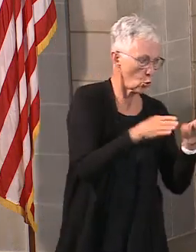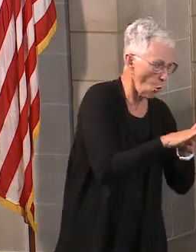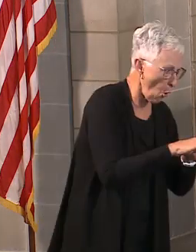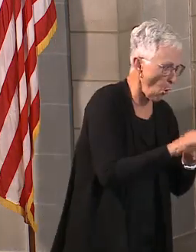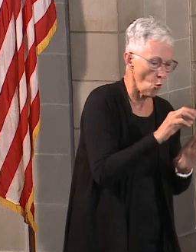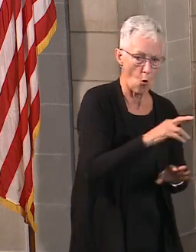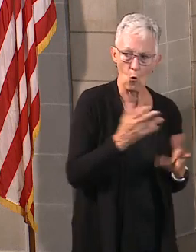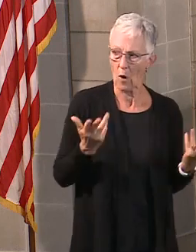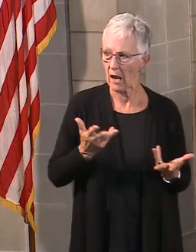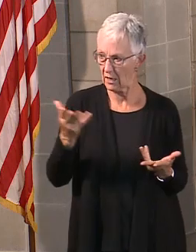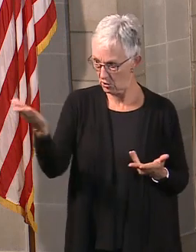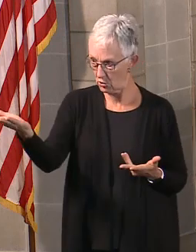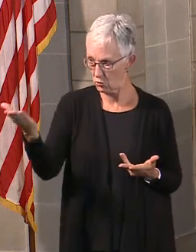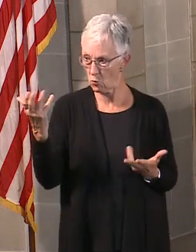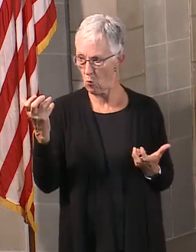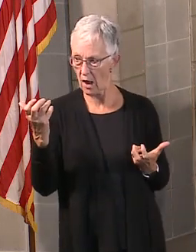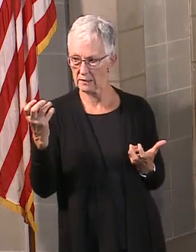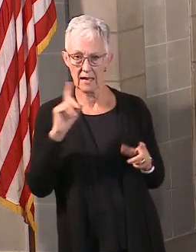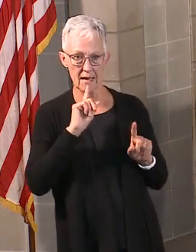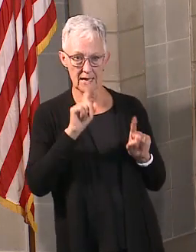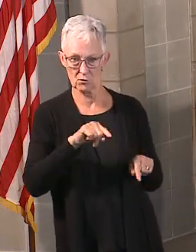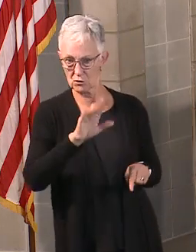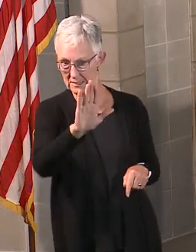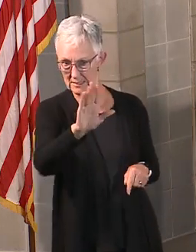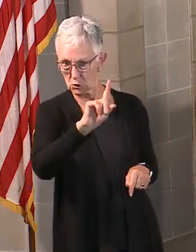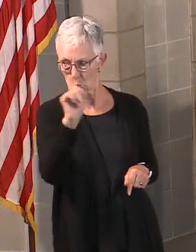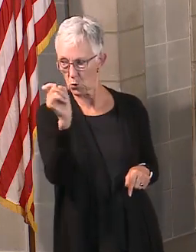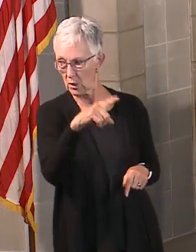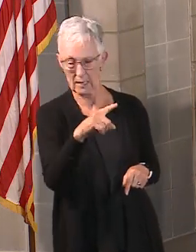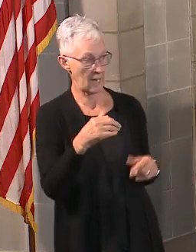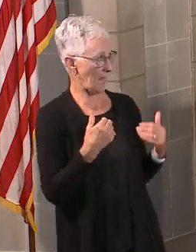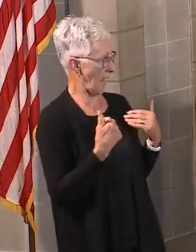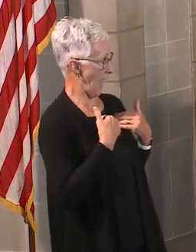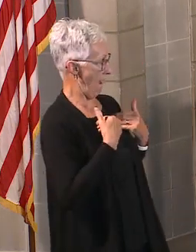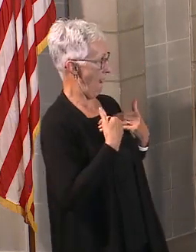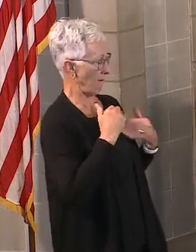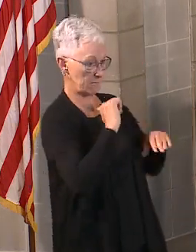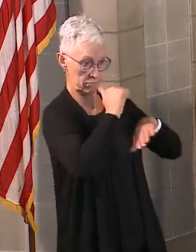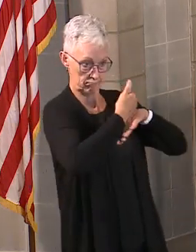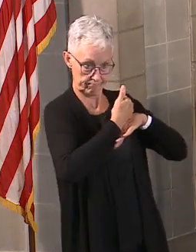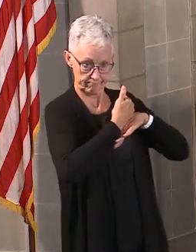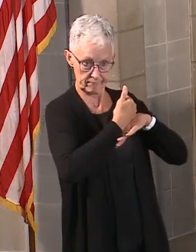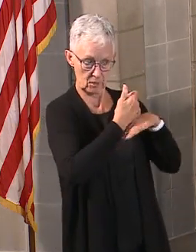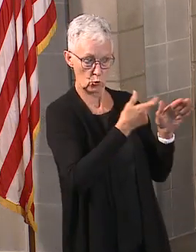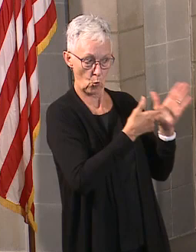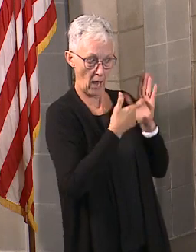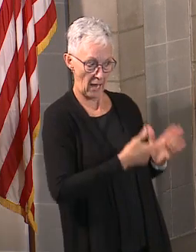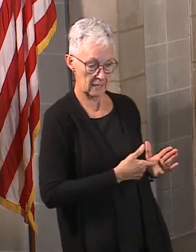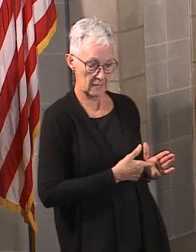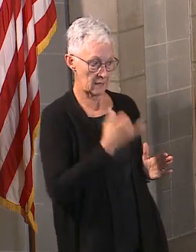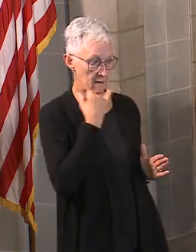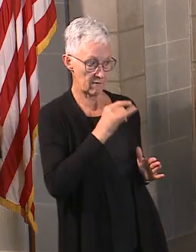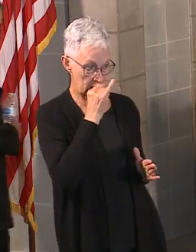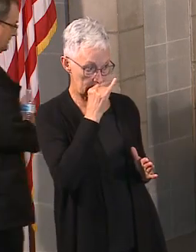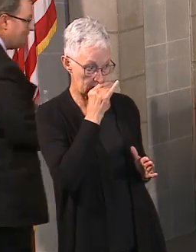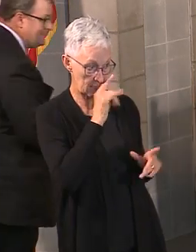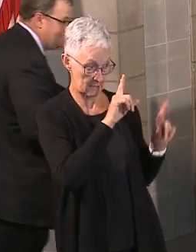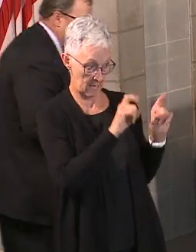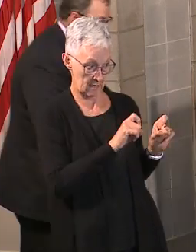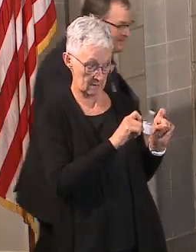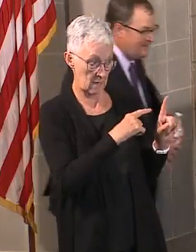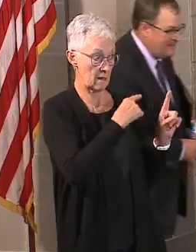Commissioner Blumstead, you want to come up and address John's question with regard to is there a protocol that if a child tests positive, what is a school going to do?